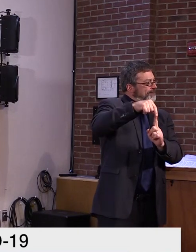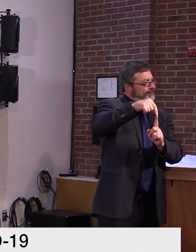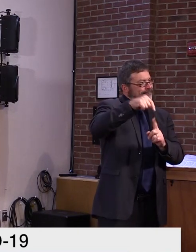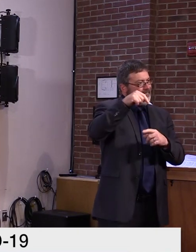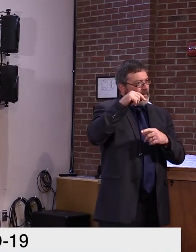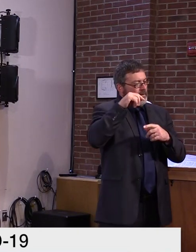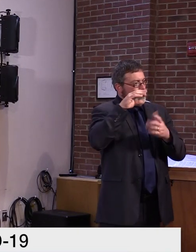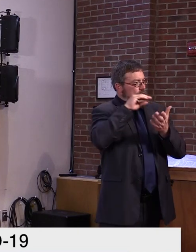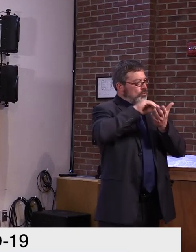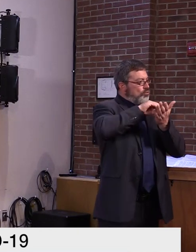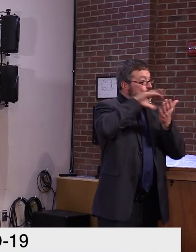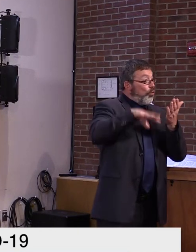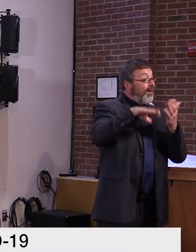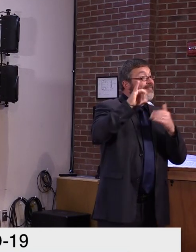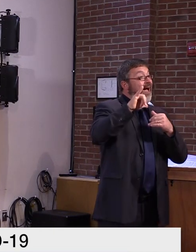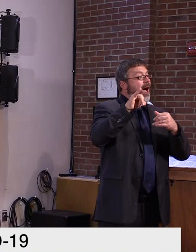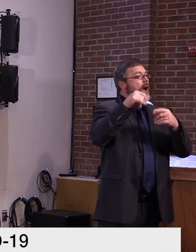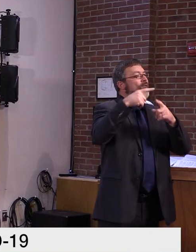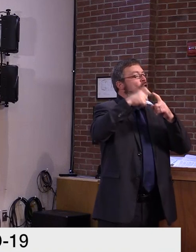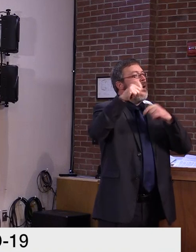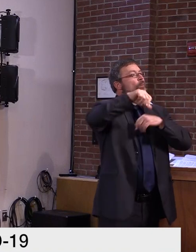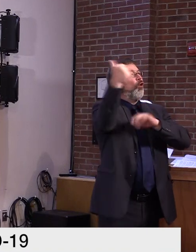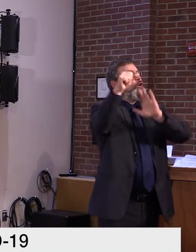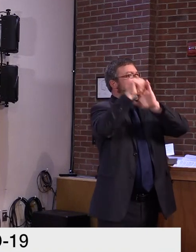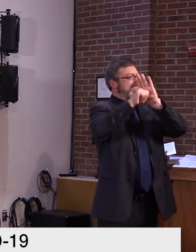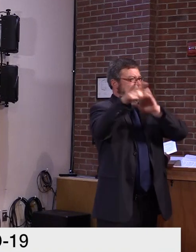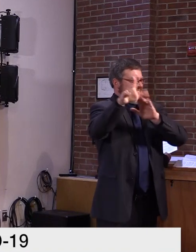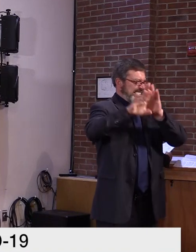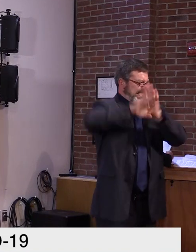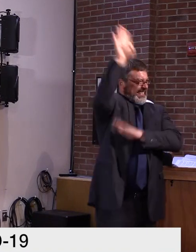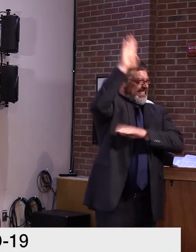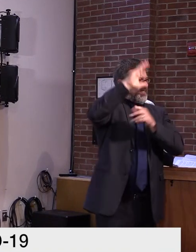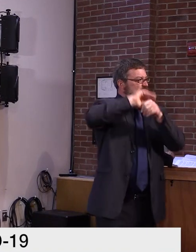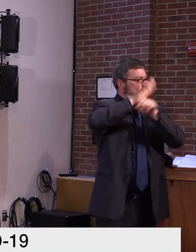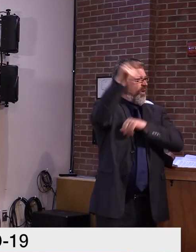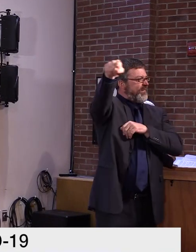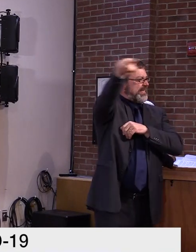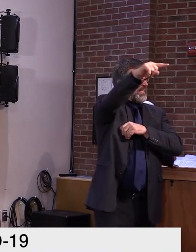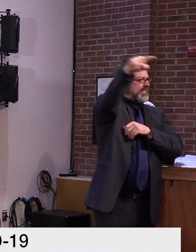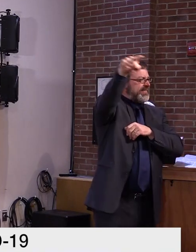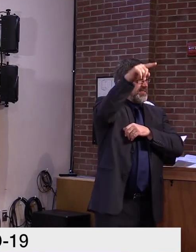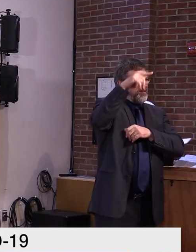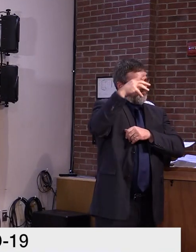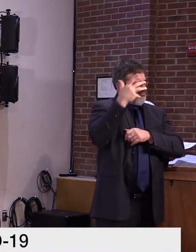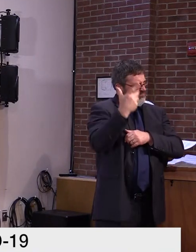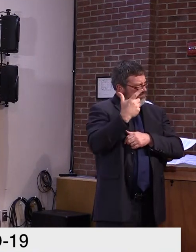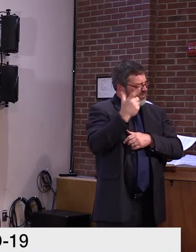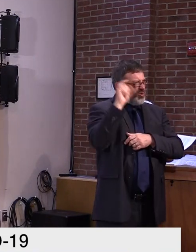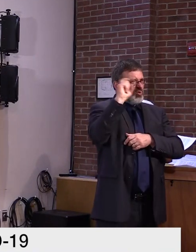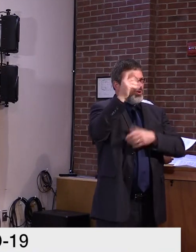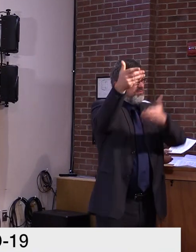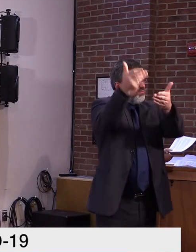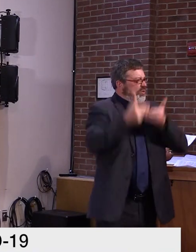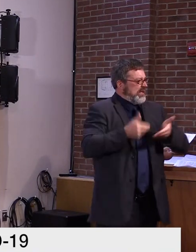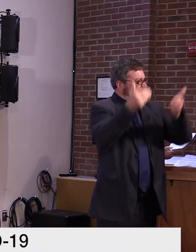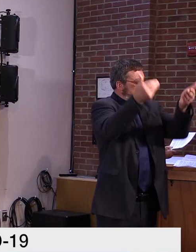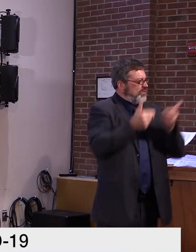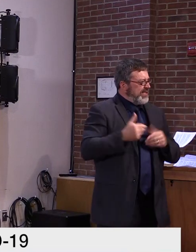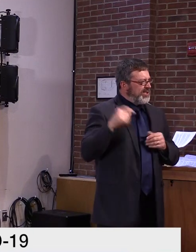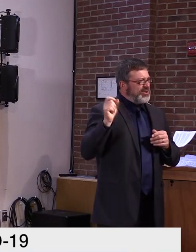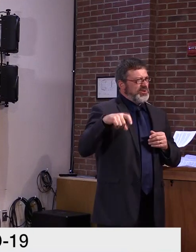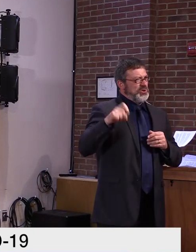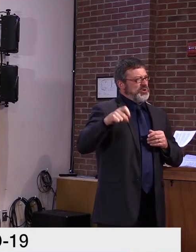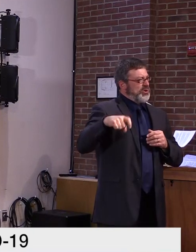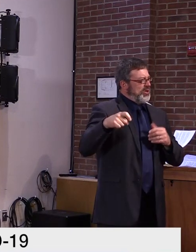then I guess kind of a follow-up for that. Why, I guess, are we seeing such a low positivity rate among students all throughout New England?